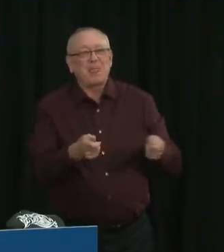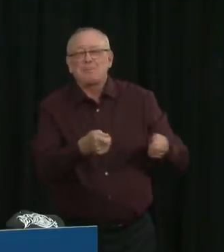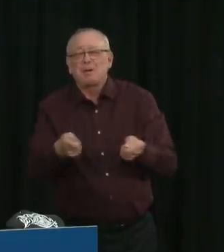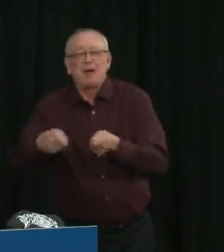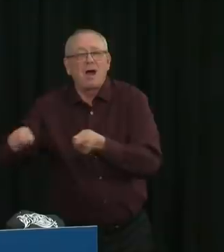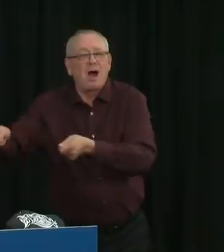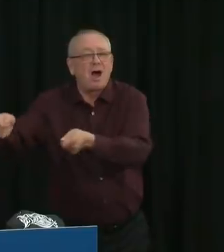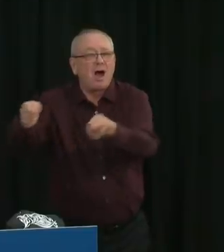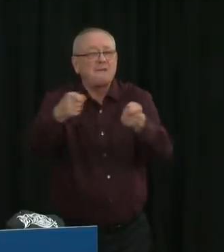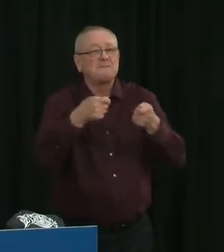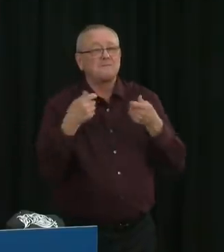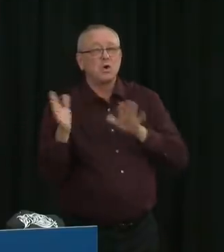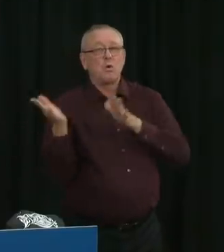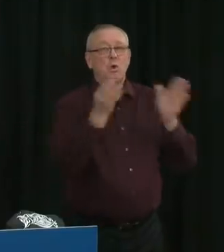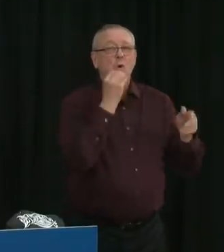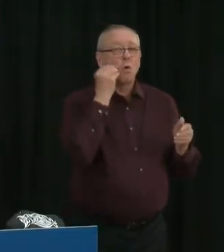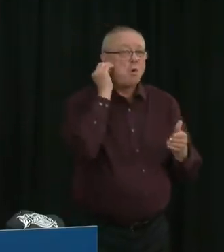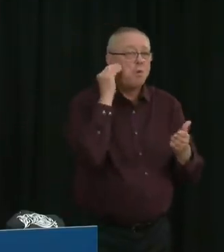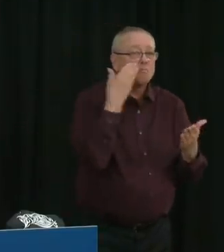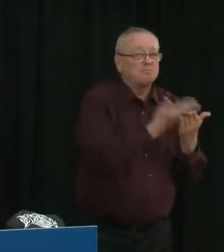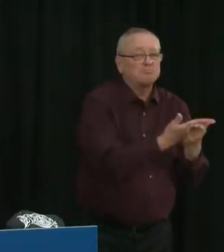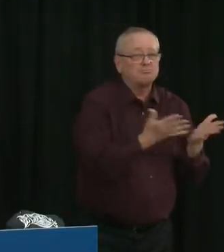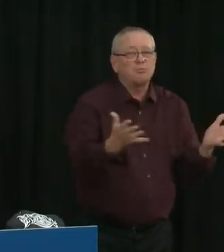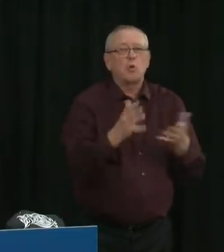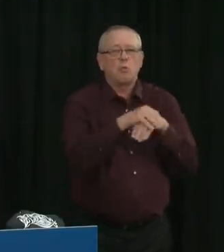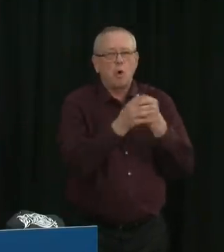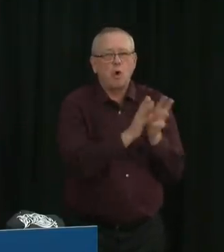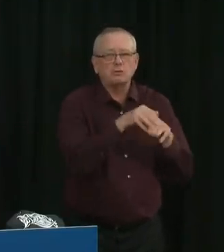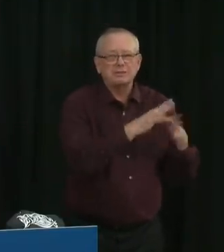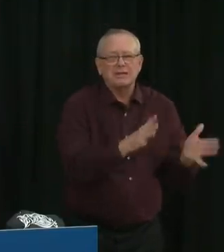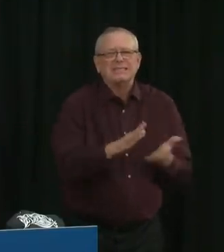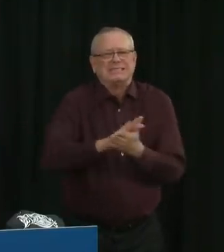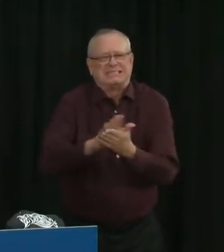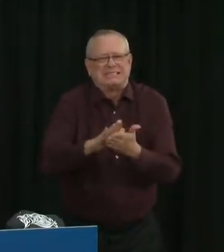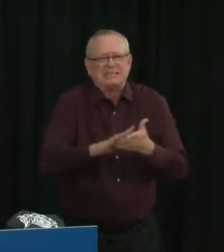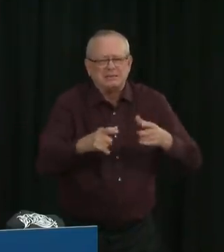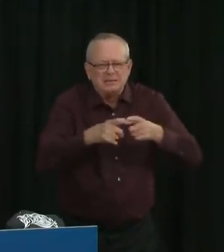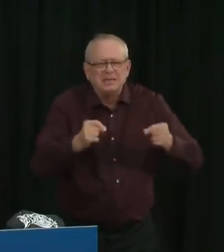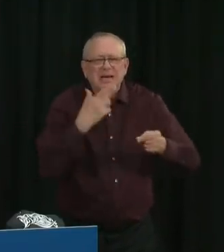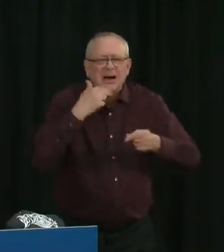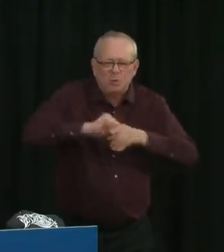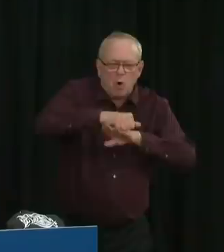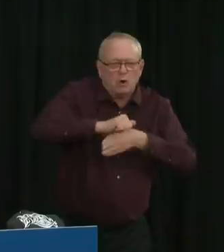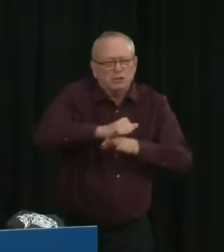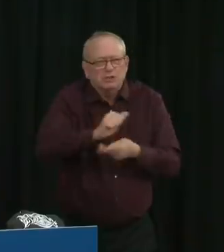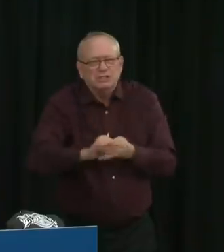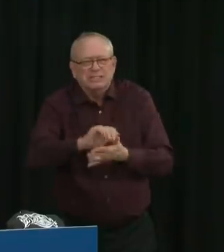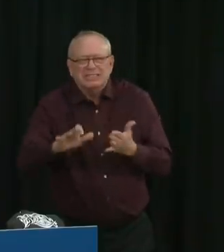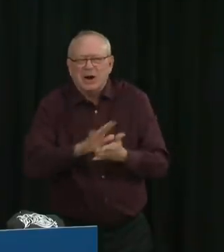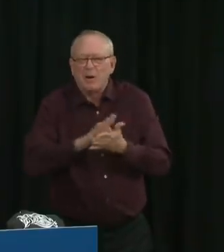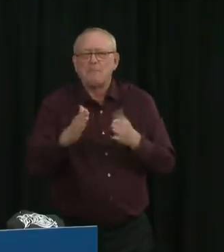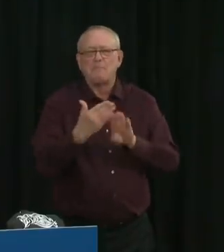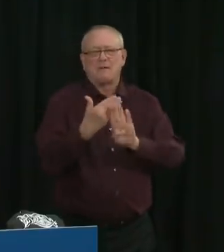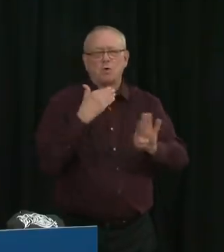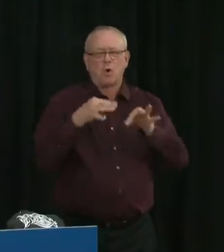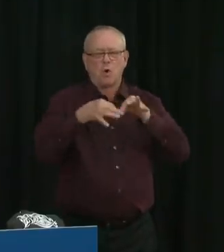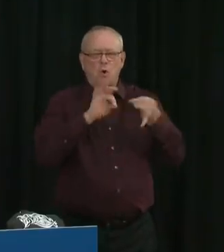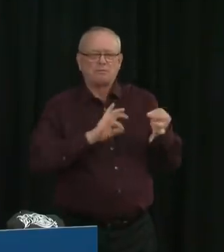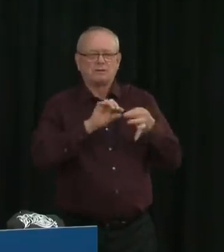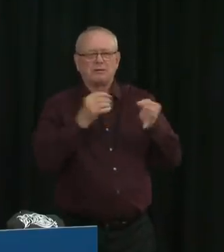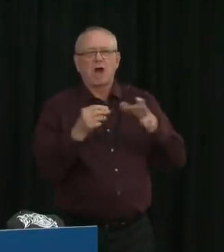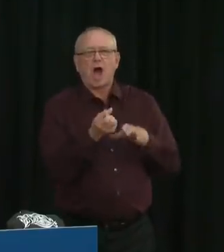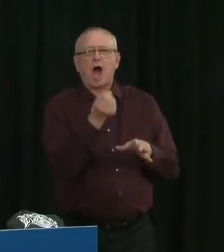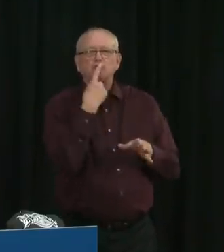before they sample their treats. This year, we will need to do things a little differently, but we can have a safe Halloween